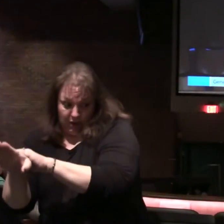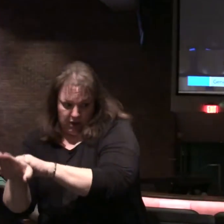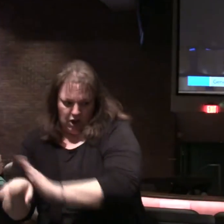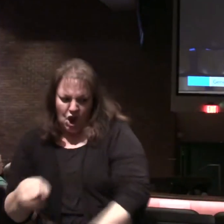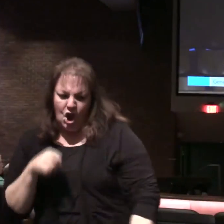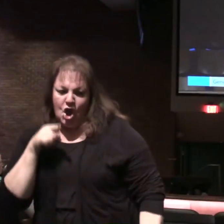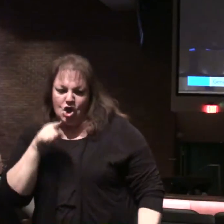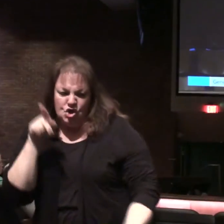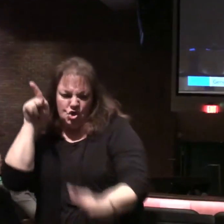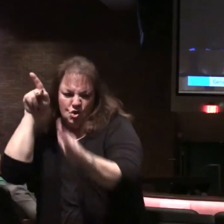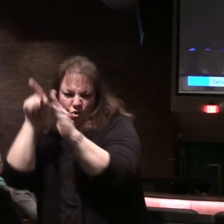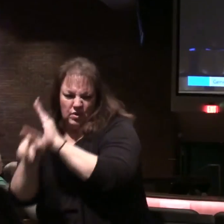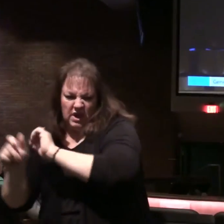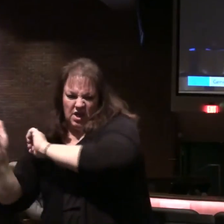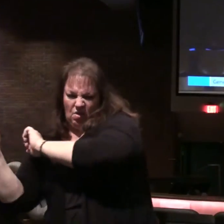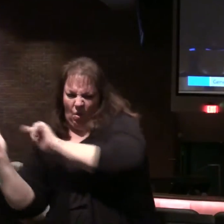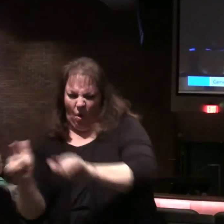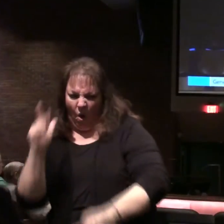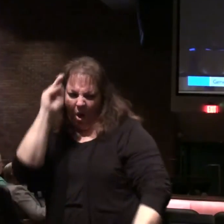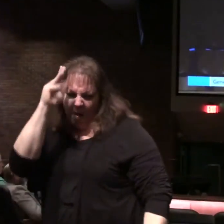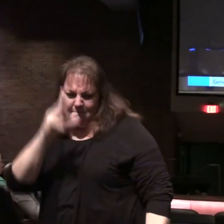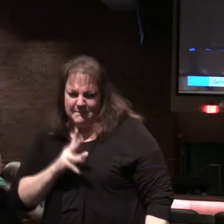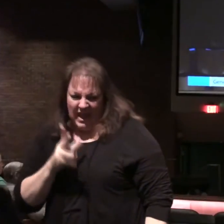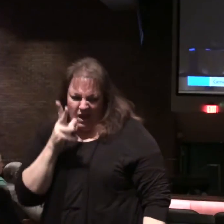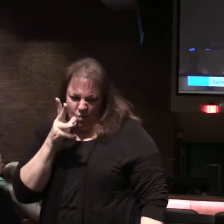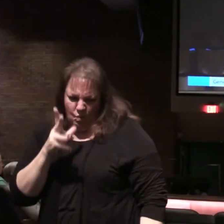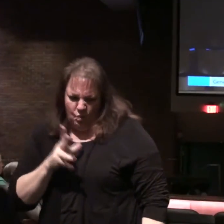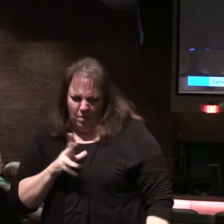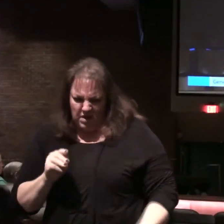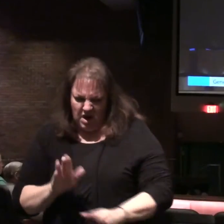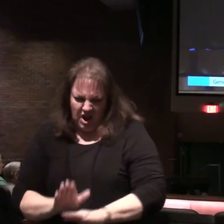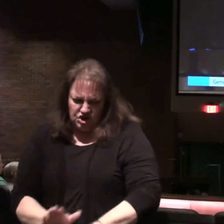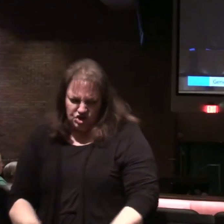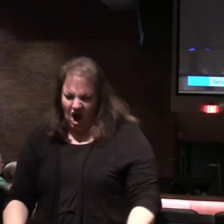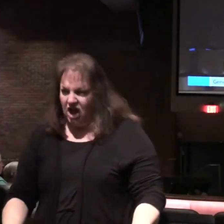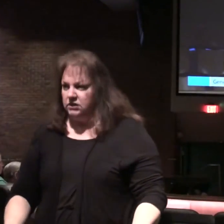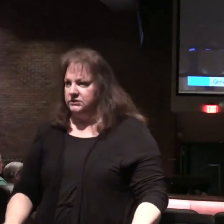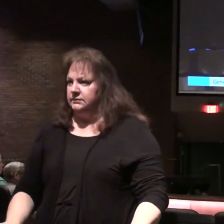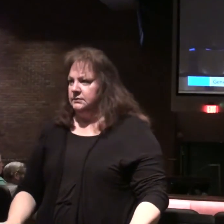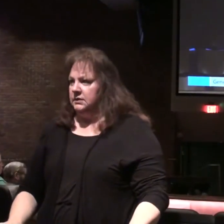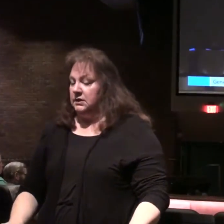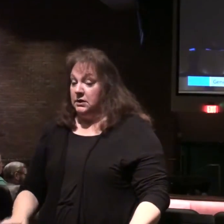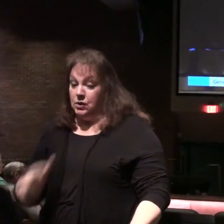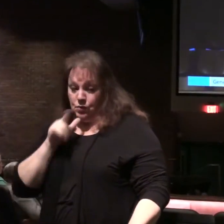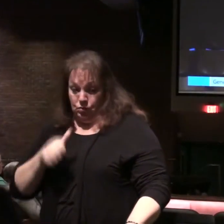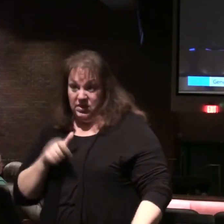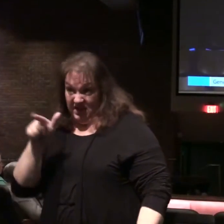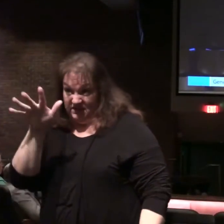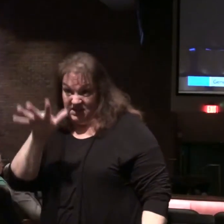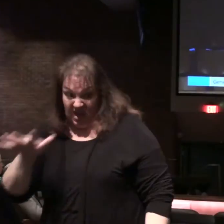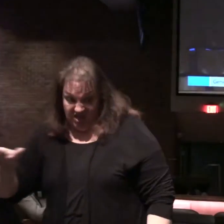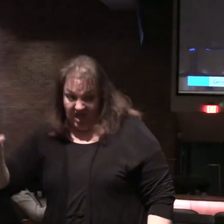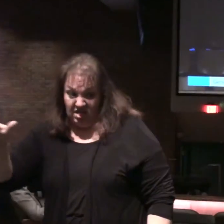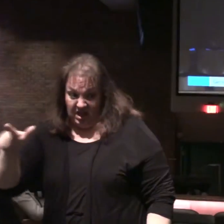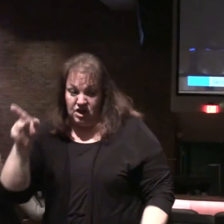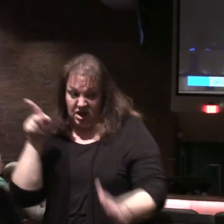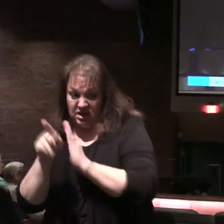you kill every man, woman, and child that lives in that land.